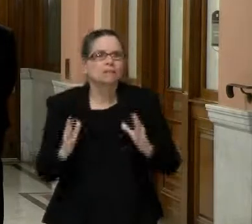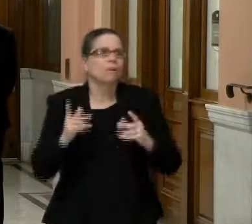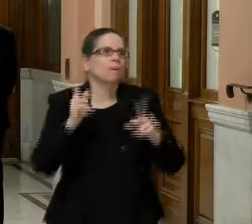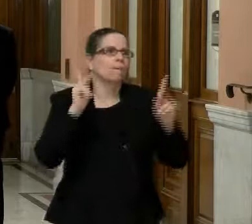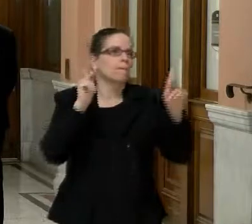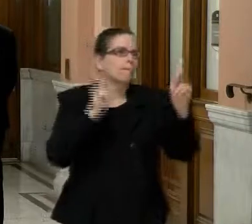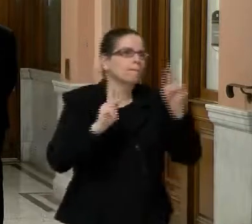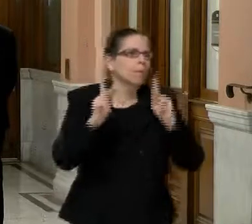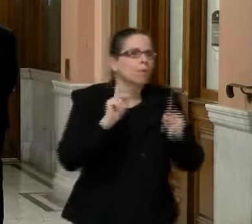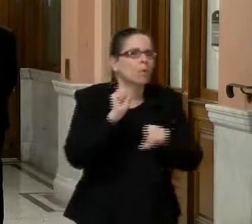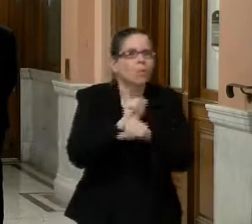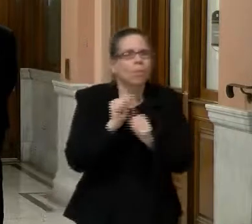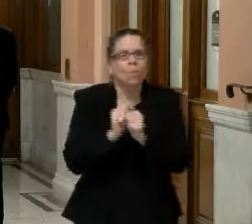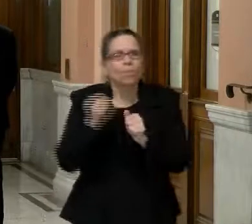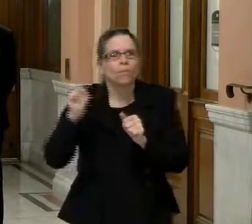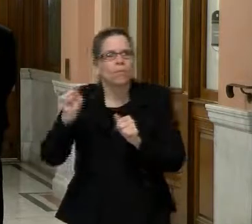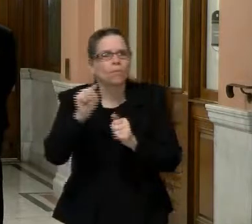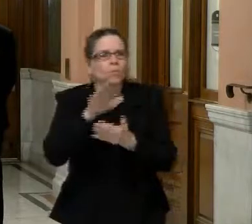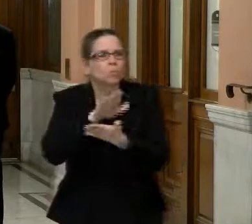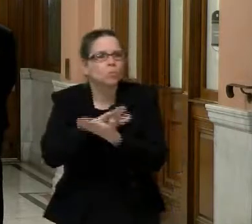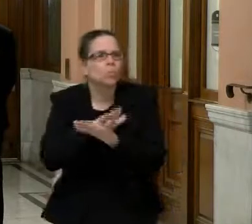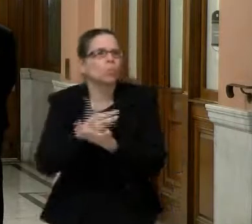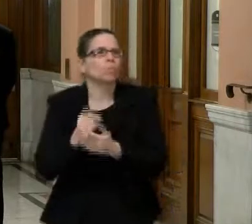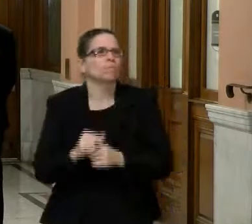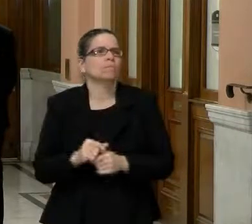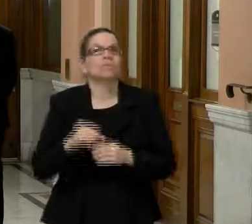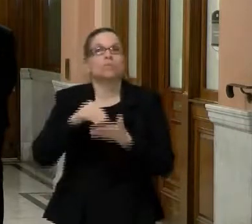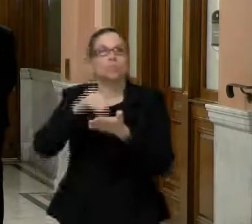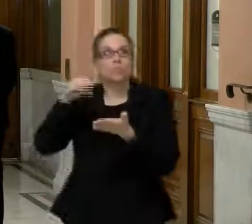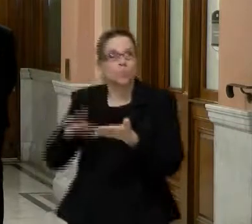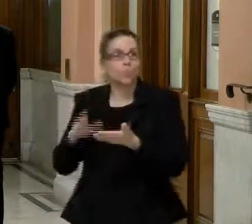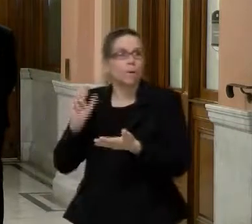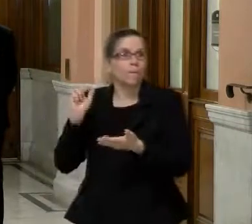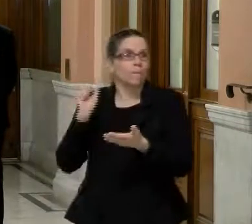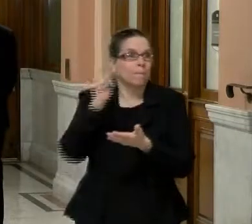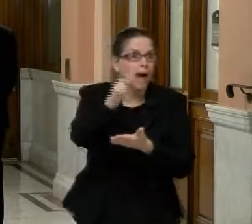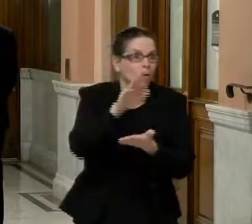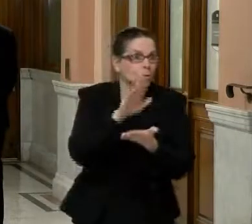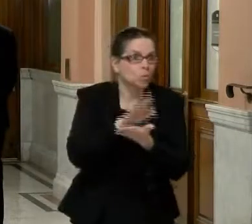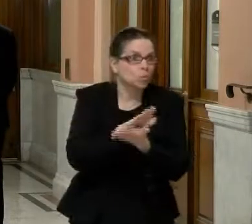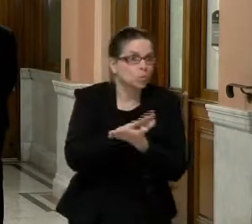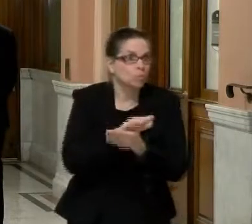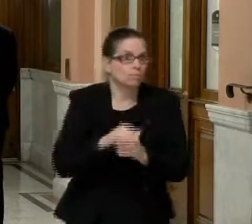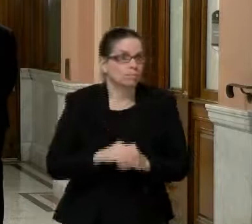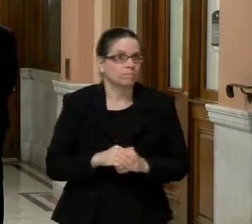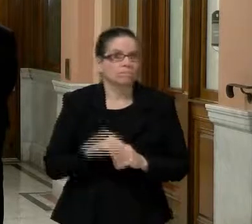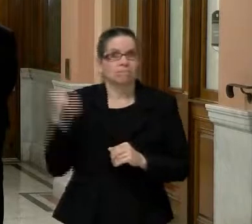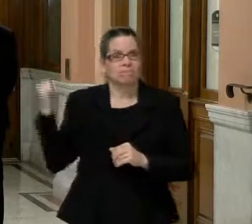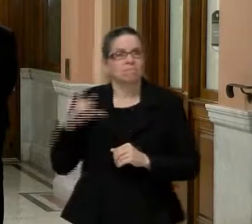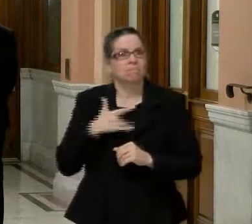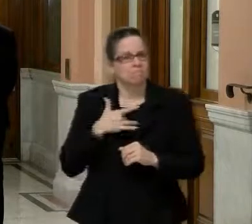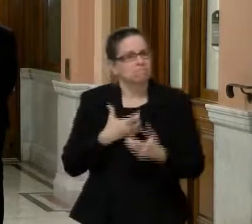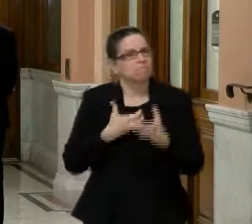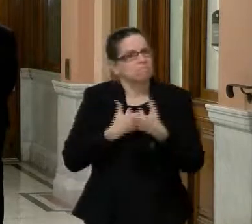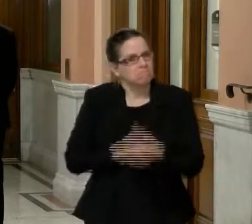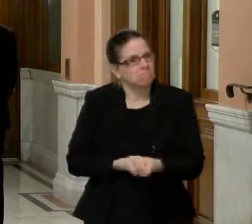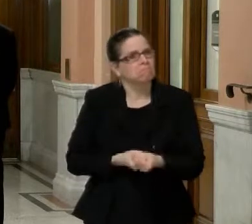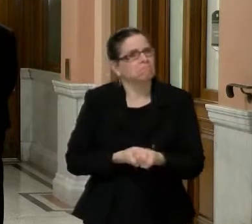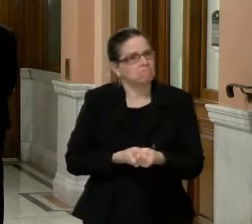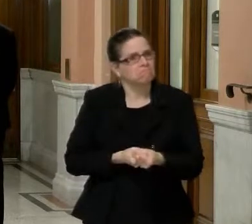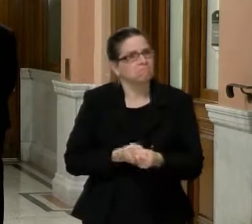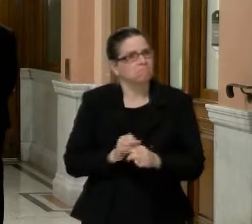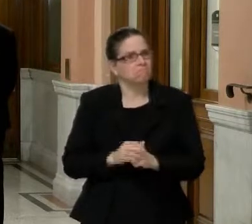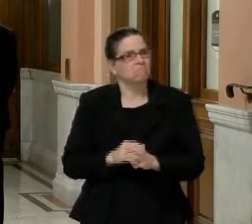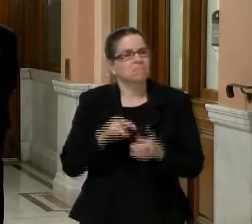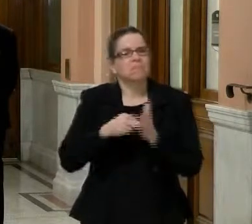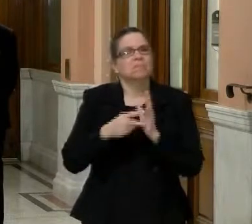our kids back in school as early as we can with confidence that their, uh, their educators are not going to be, uh, getting